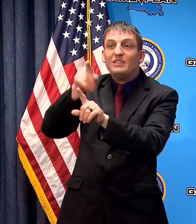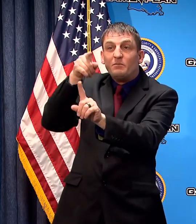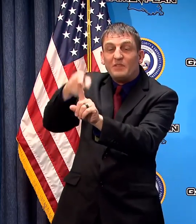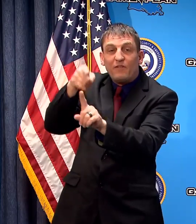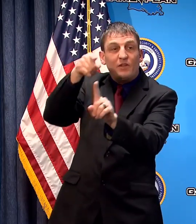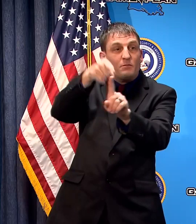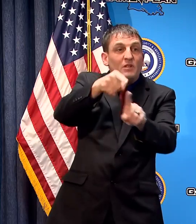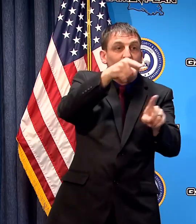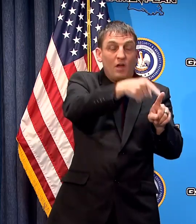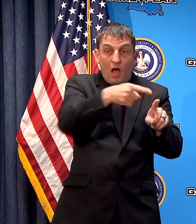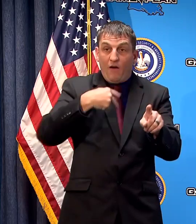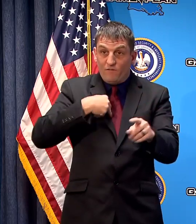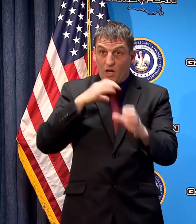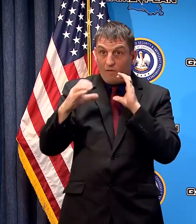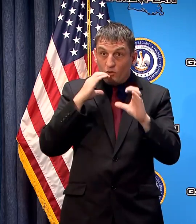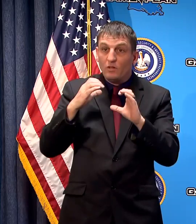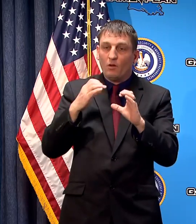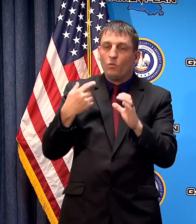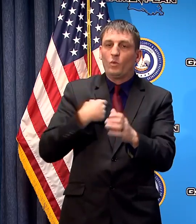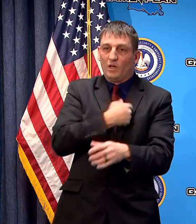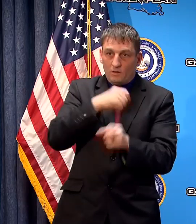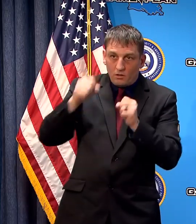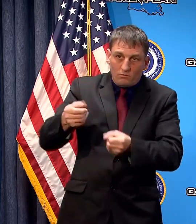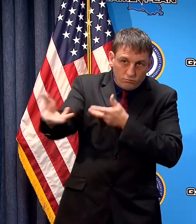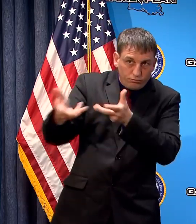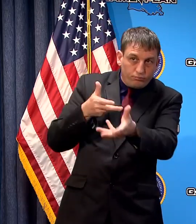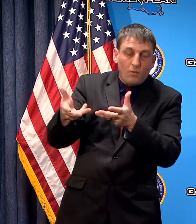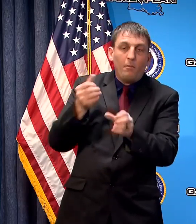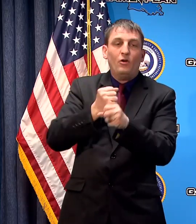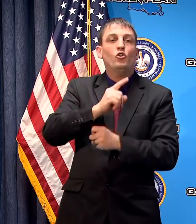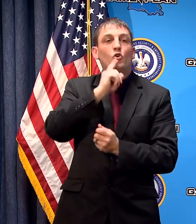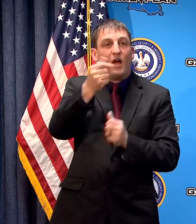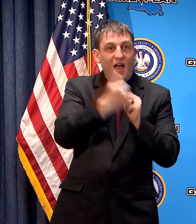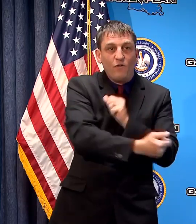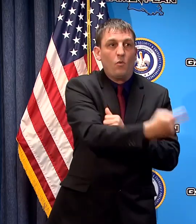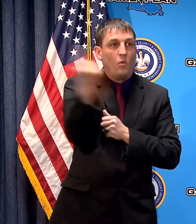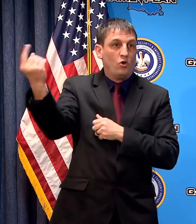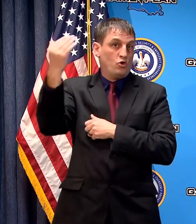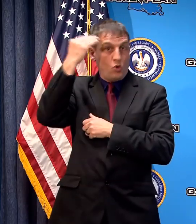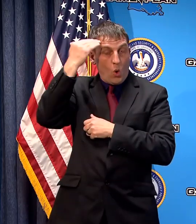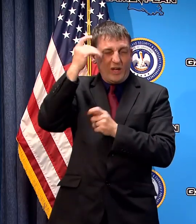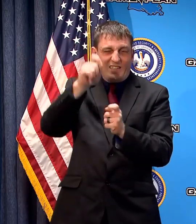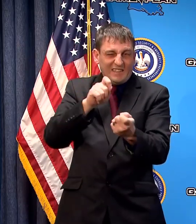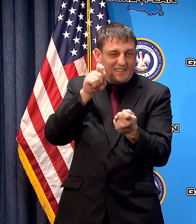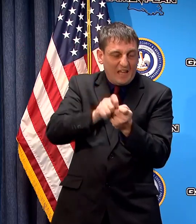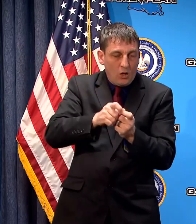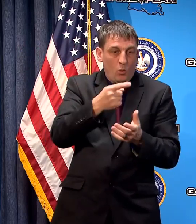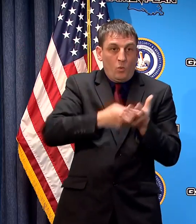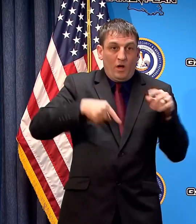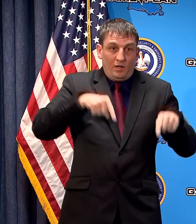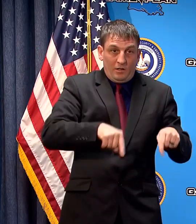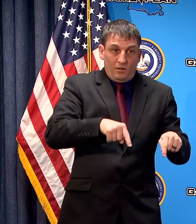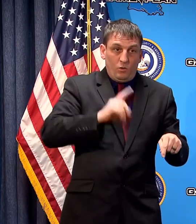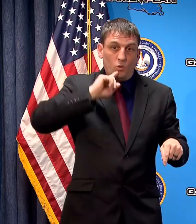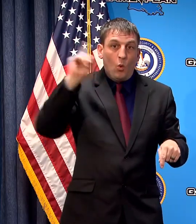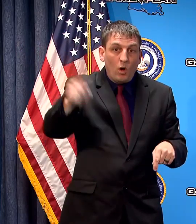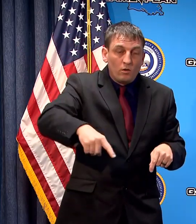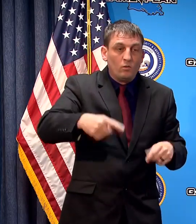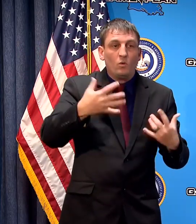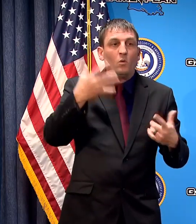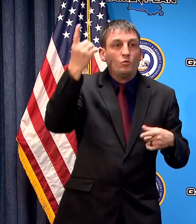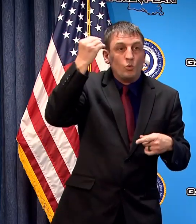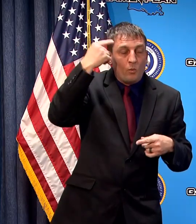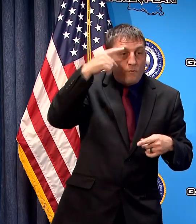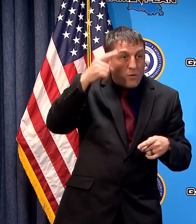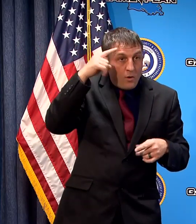conversations so that everyone would know exactly what the order does and what it doesn't do so that they can